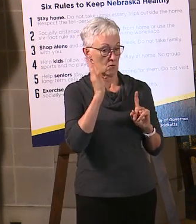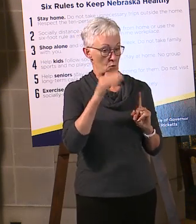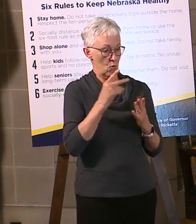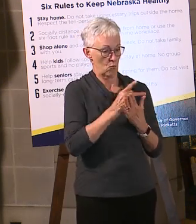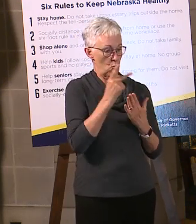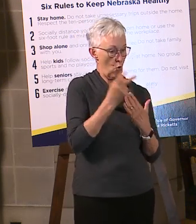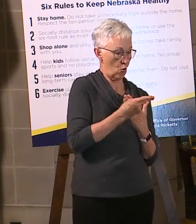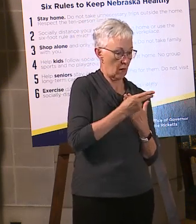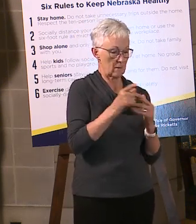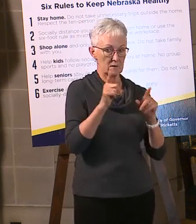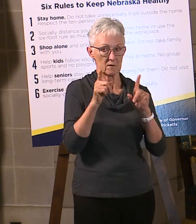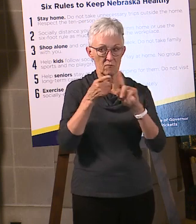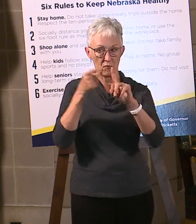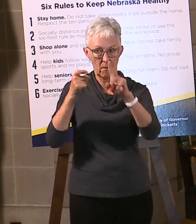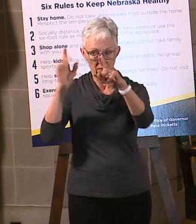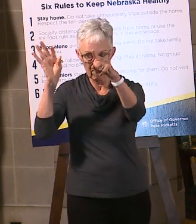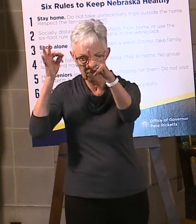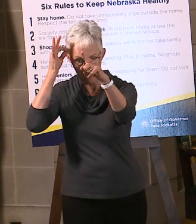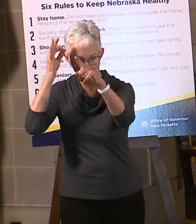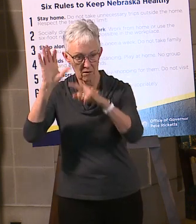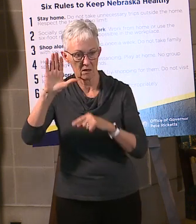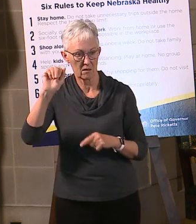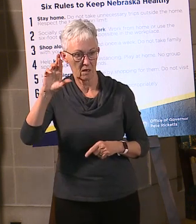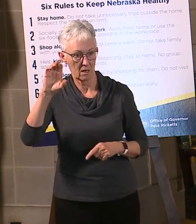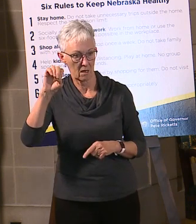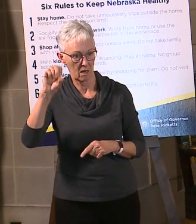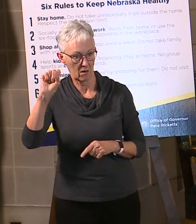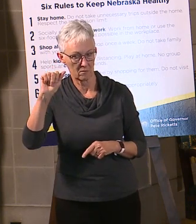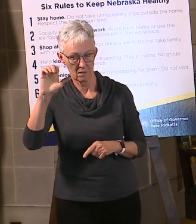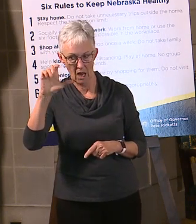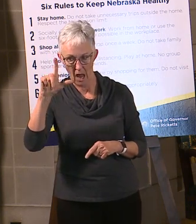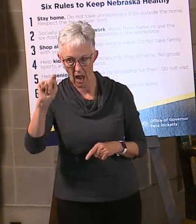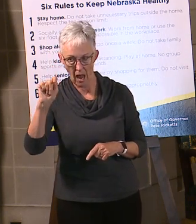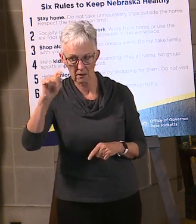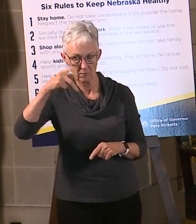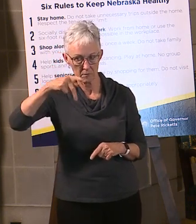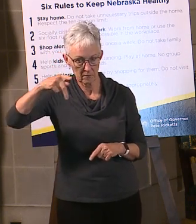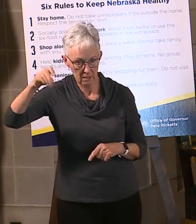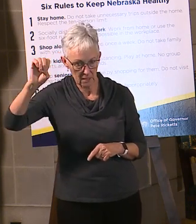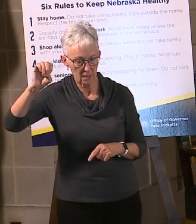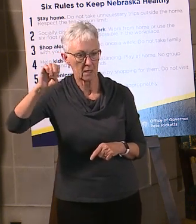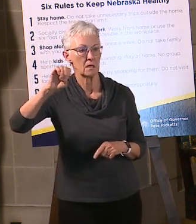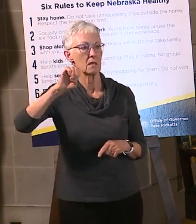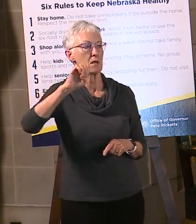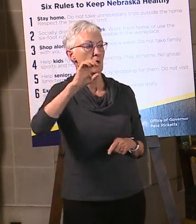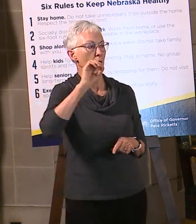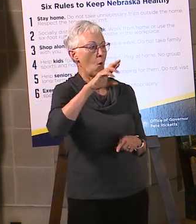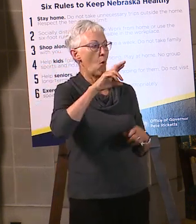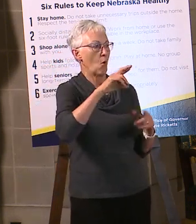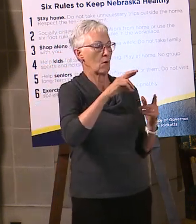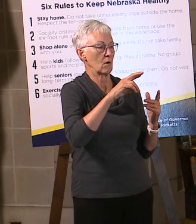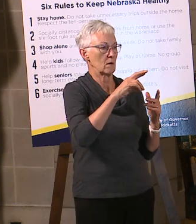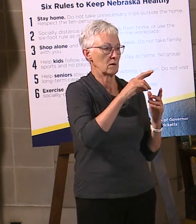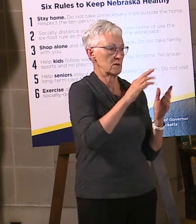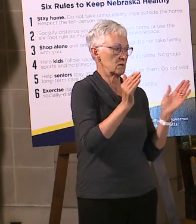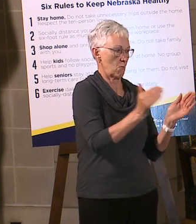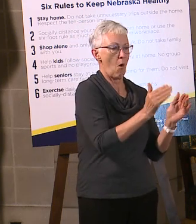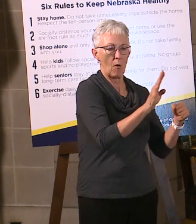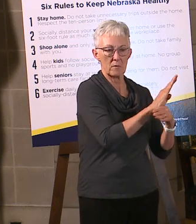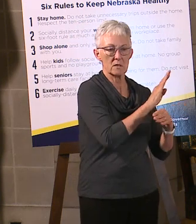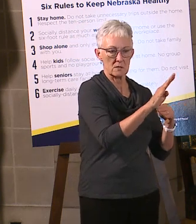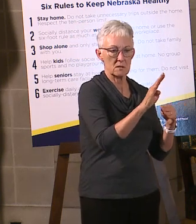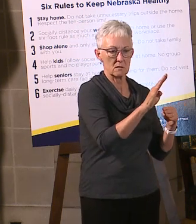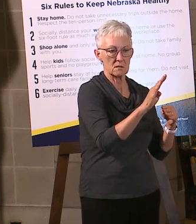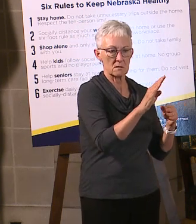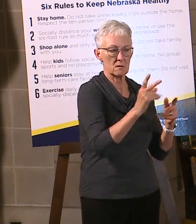far from the federal government, whether that's PPP or EIDL through the Small Business Administration, has been intentionally